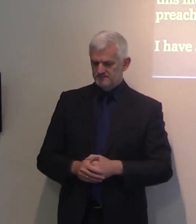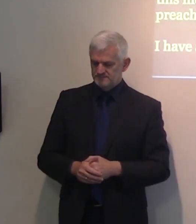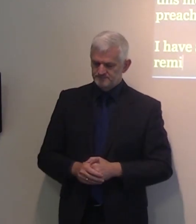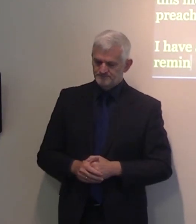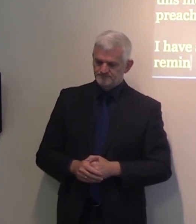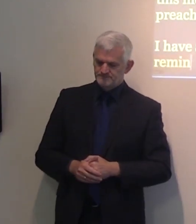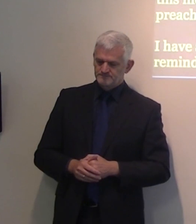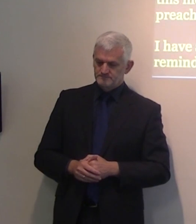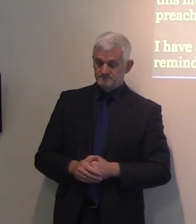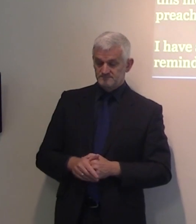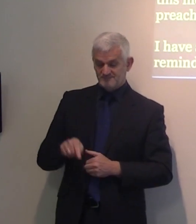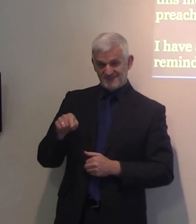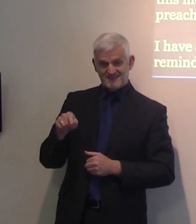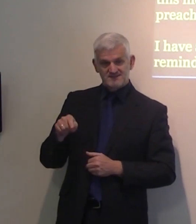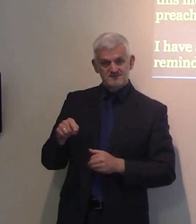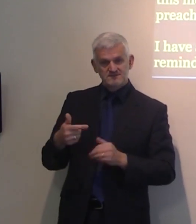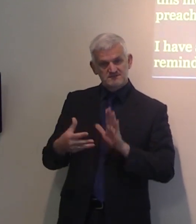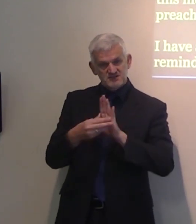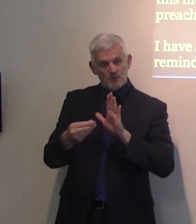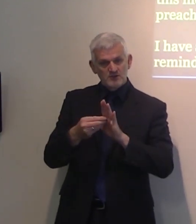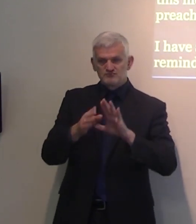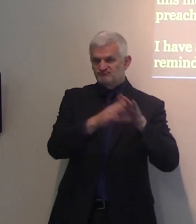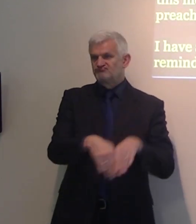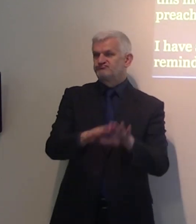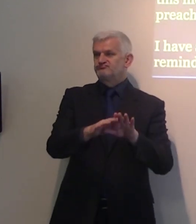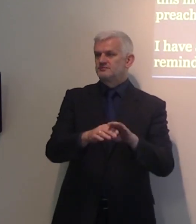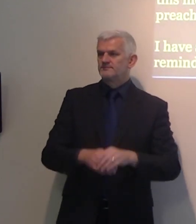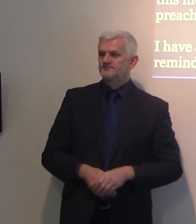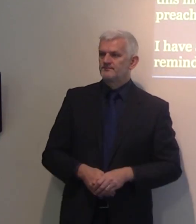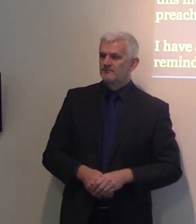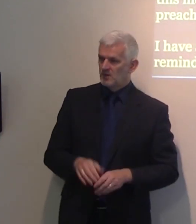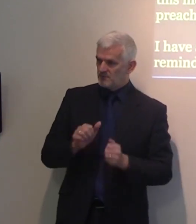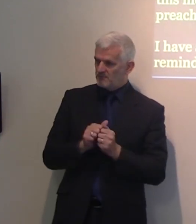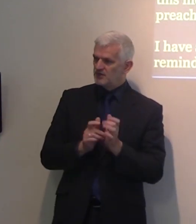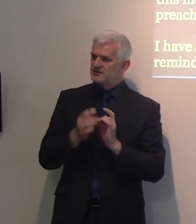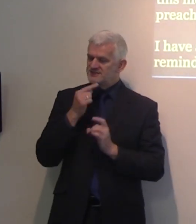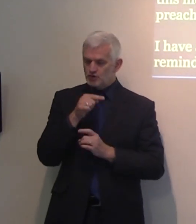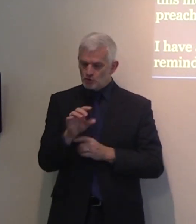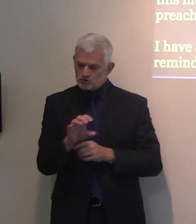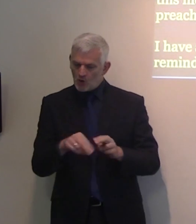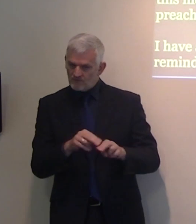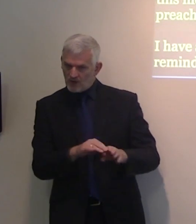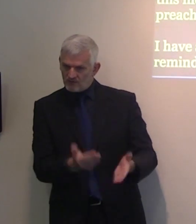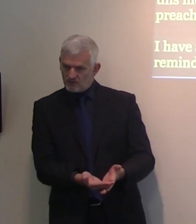universal. Jesus said, you are the salt of the earth. It is not a command,